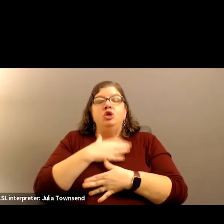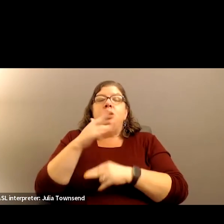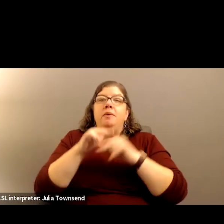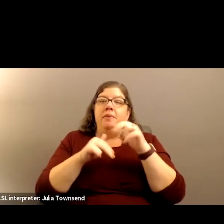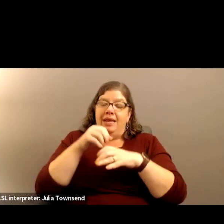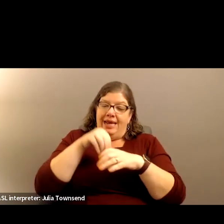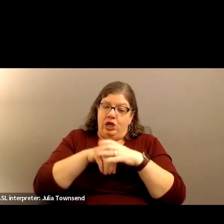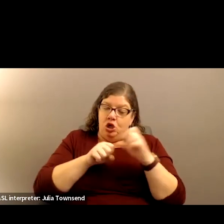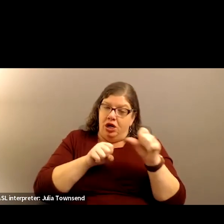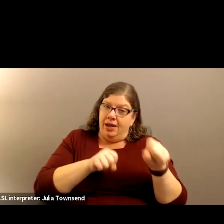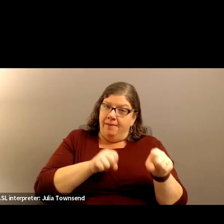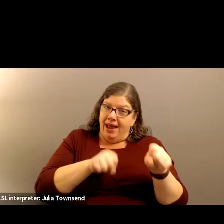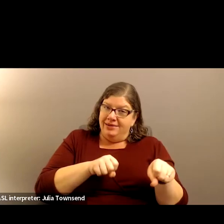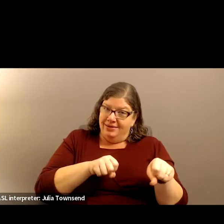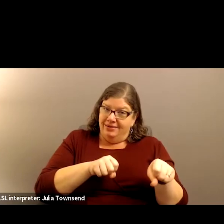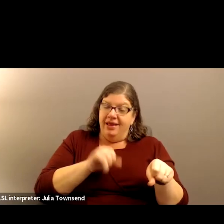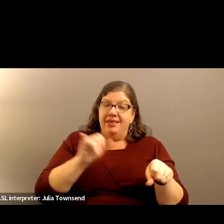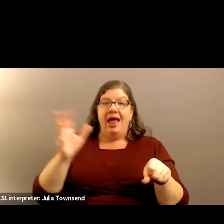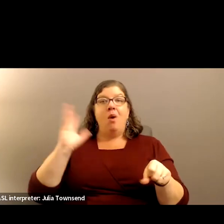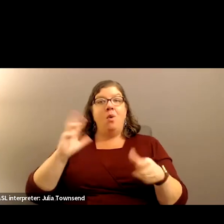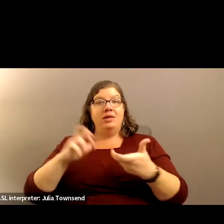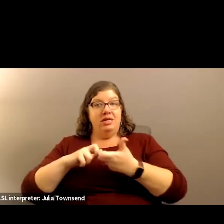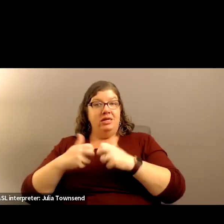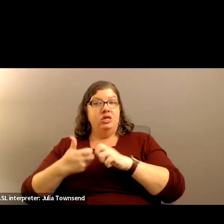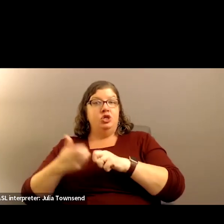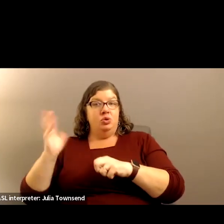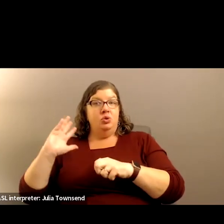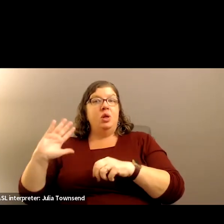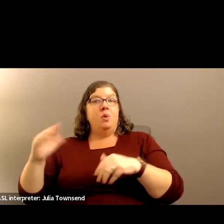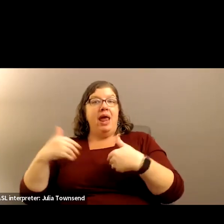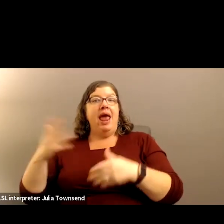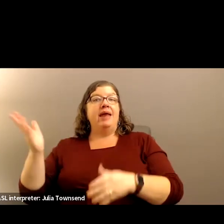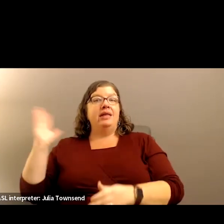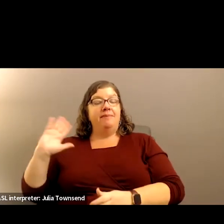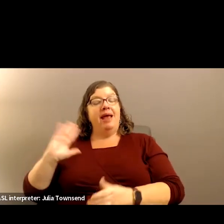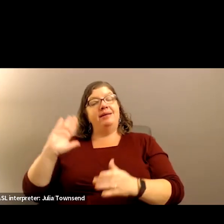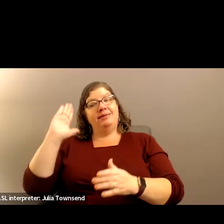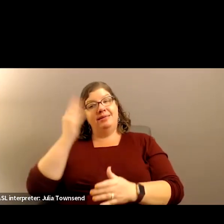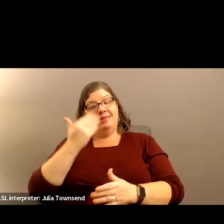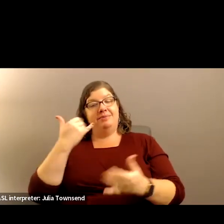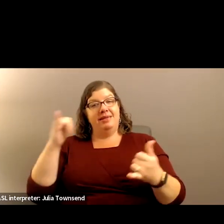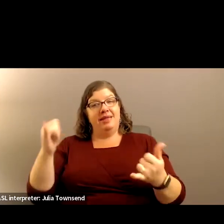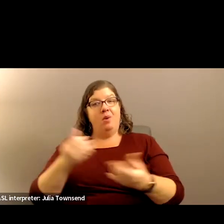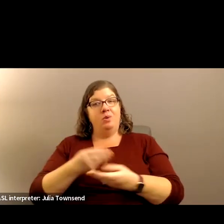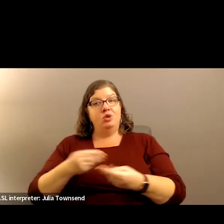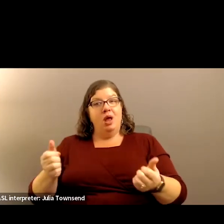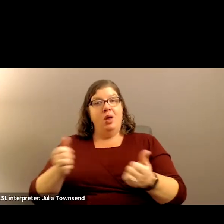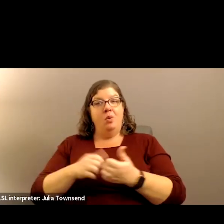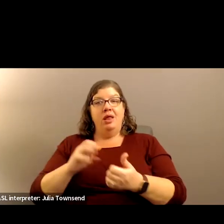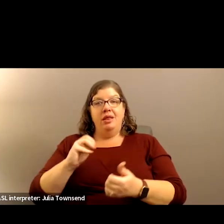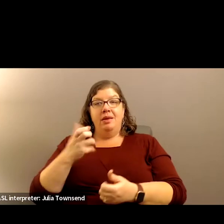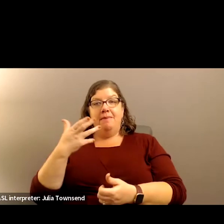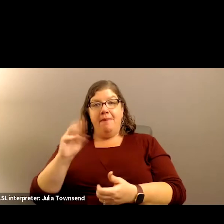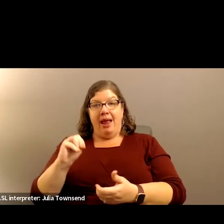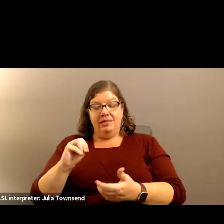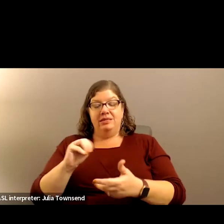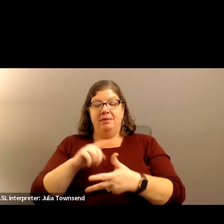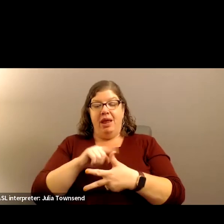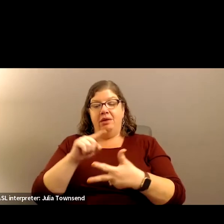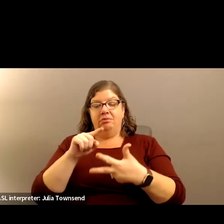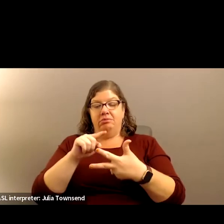internal capacity. That was an issue that we had in the past. And it seems like that's been addressed with Maxim and between